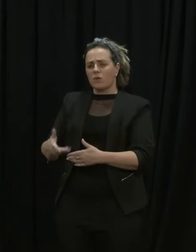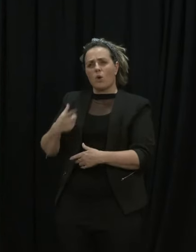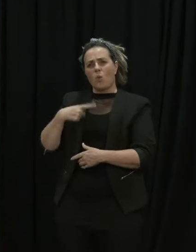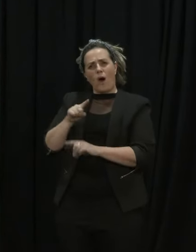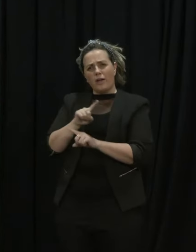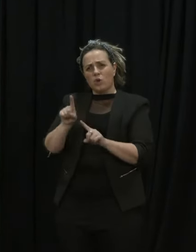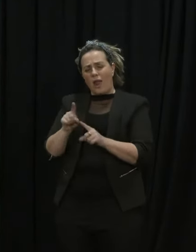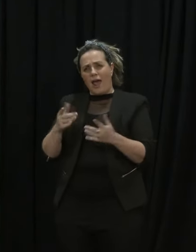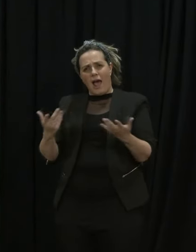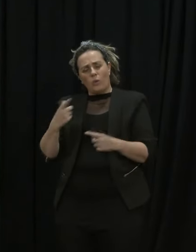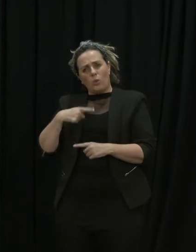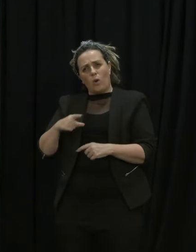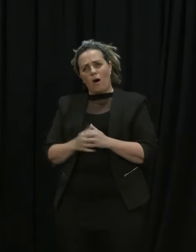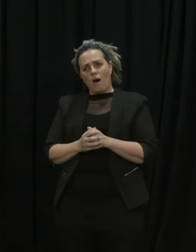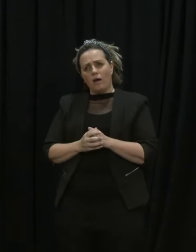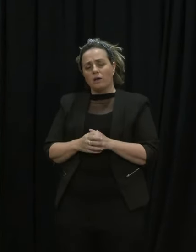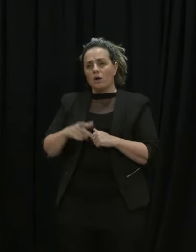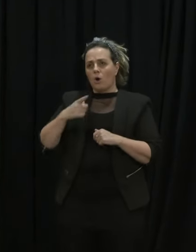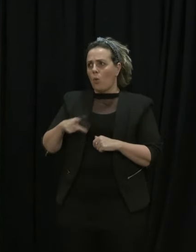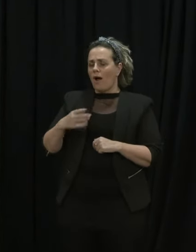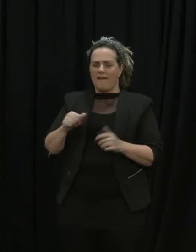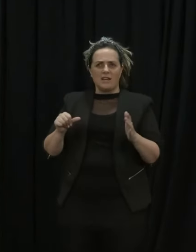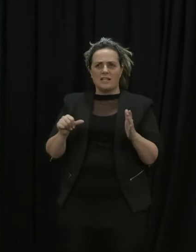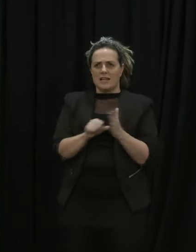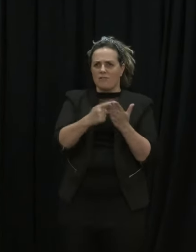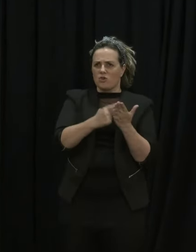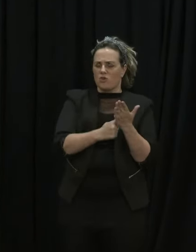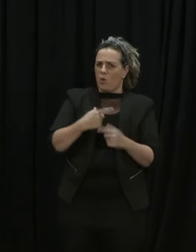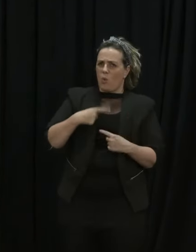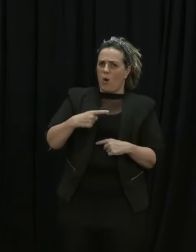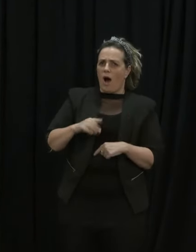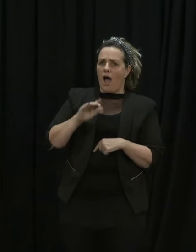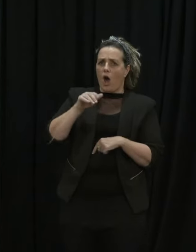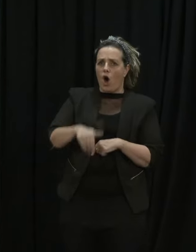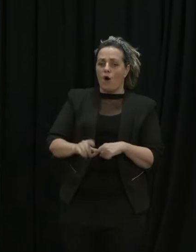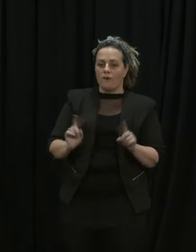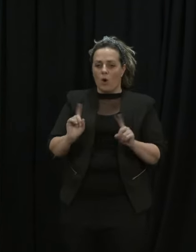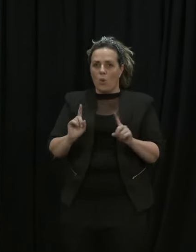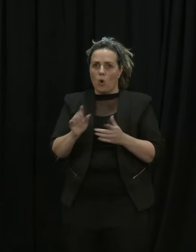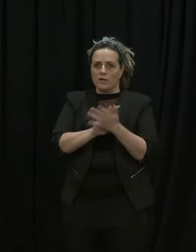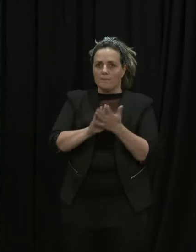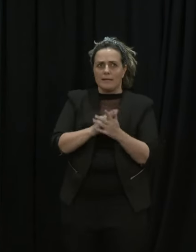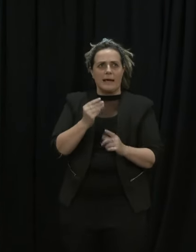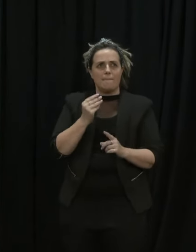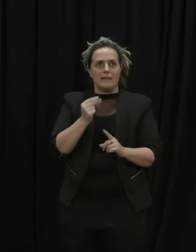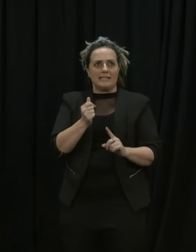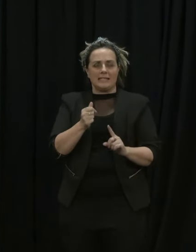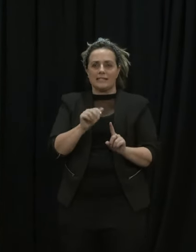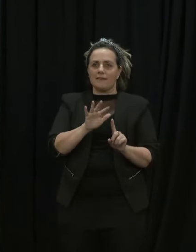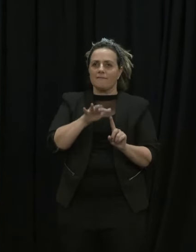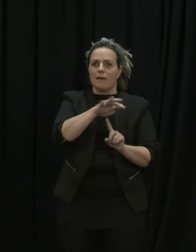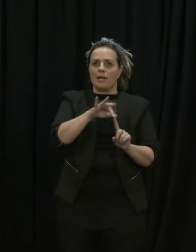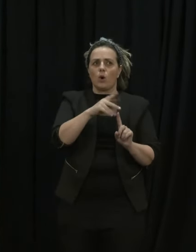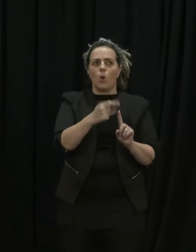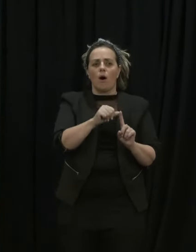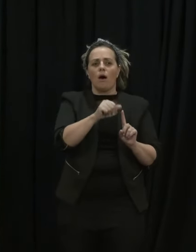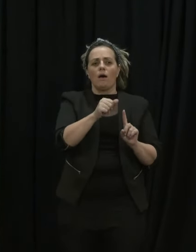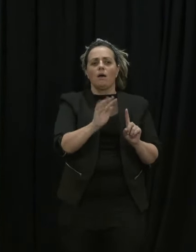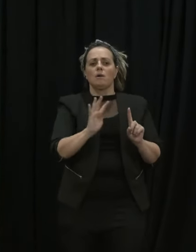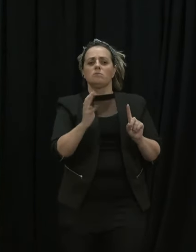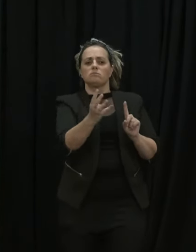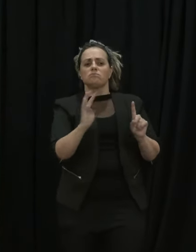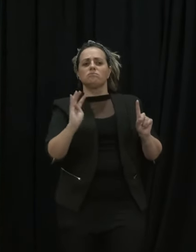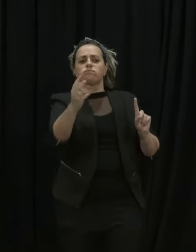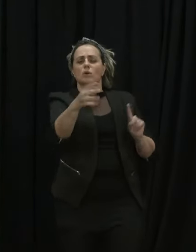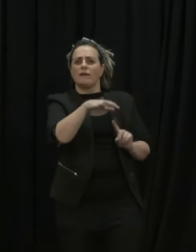and why are there such prescriptive rules around what constitutes an immediate family member look as you know